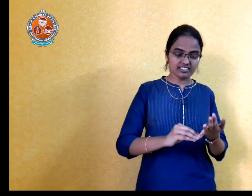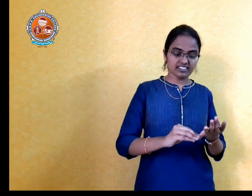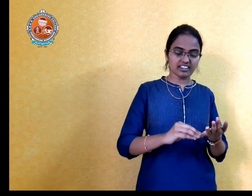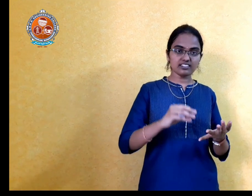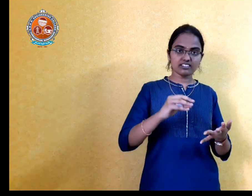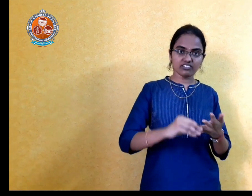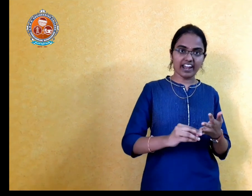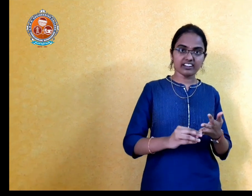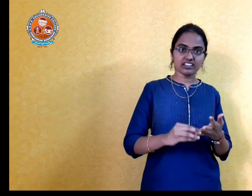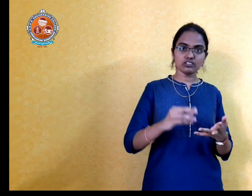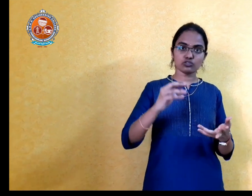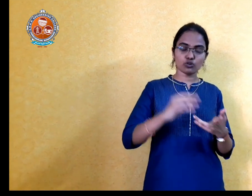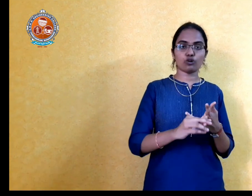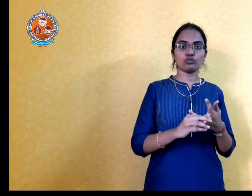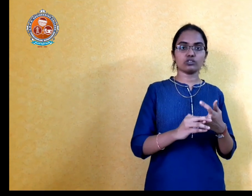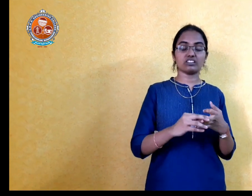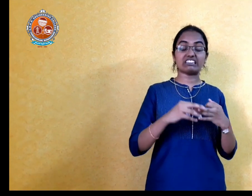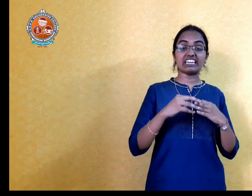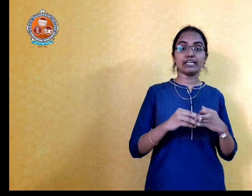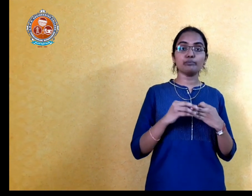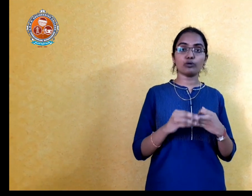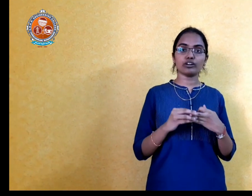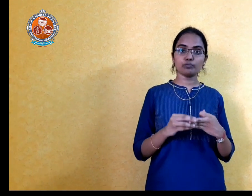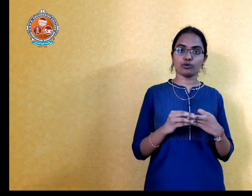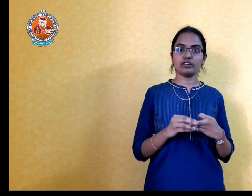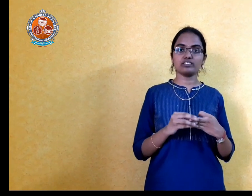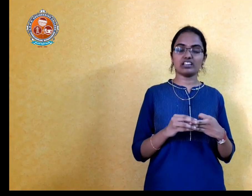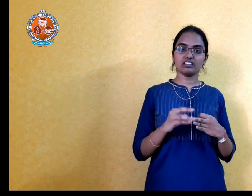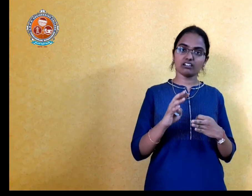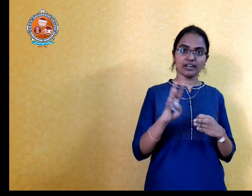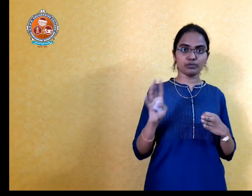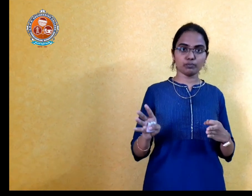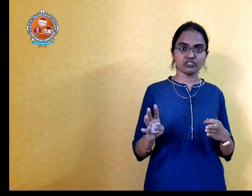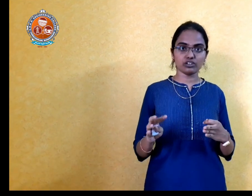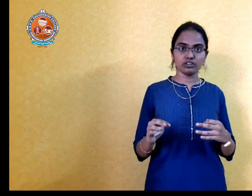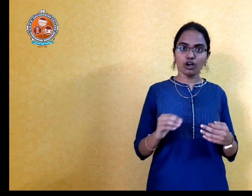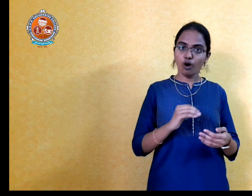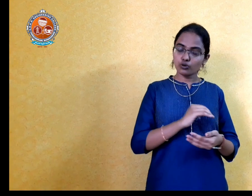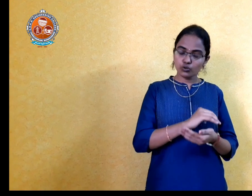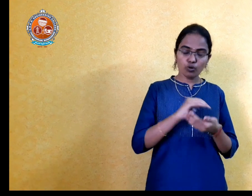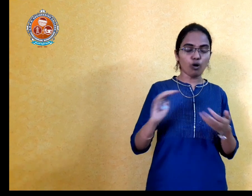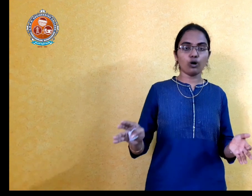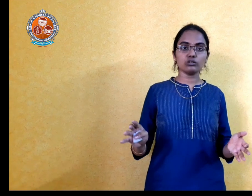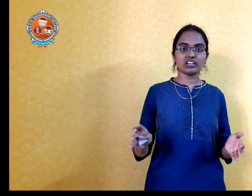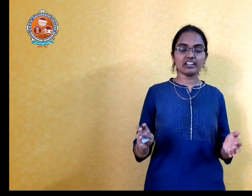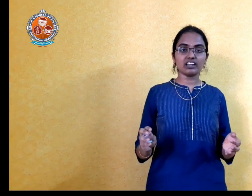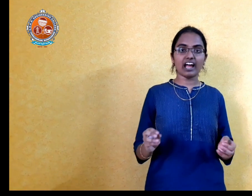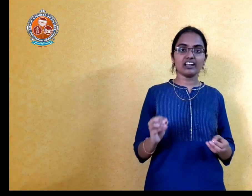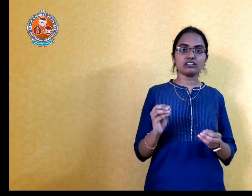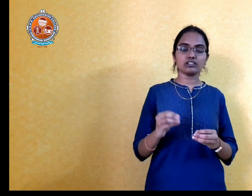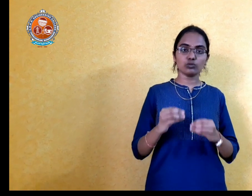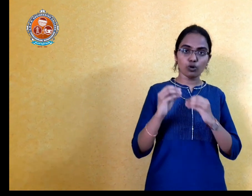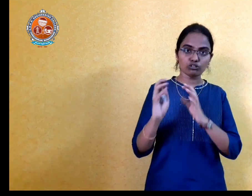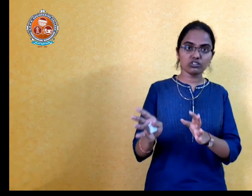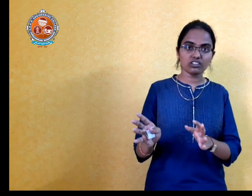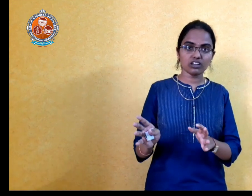series grand test shortness three important points in the gate preparation do all that and go to self